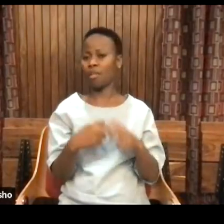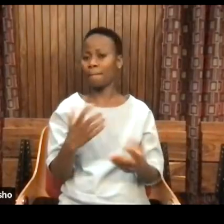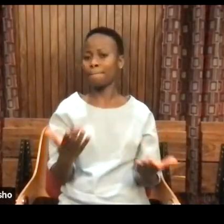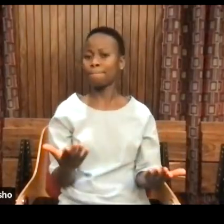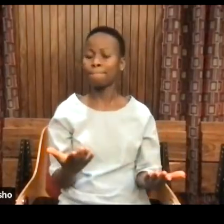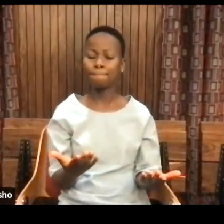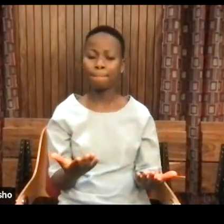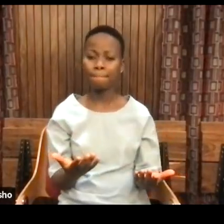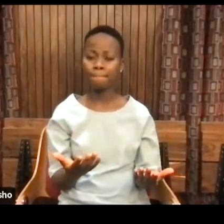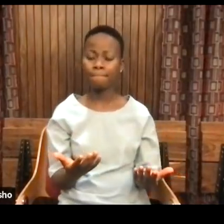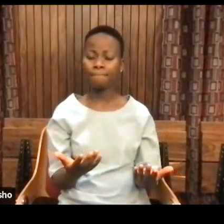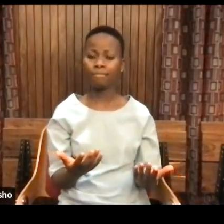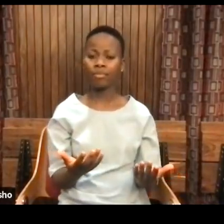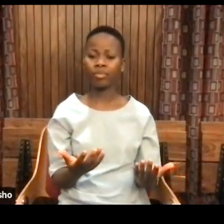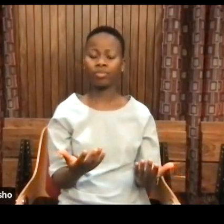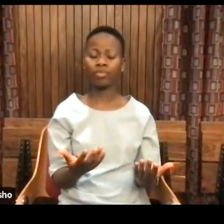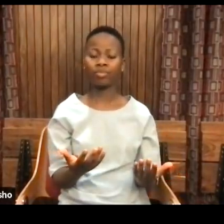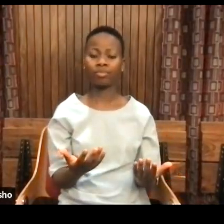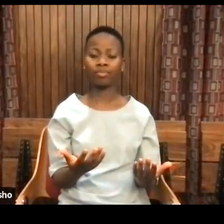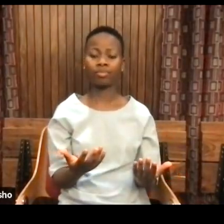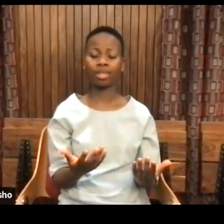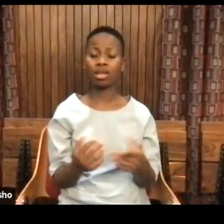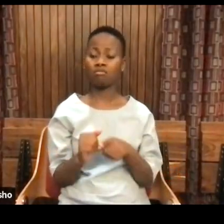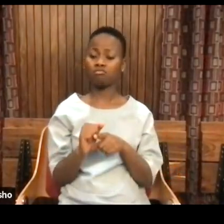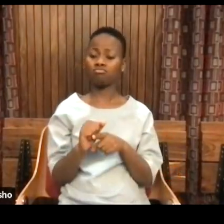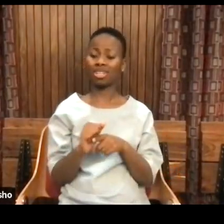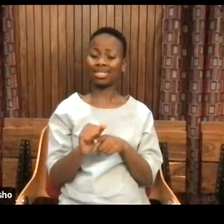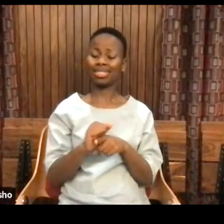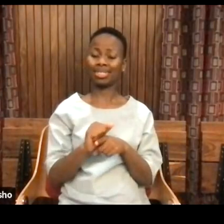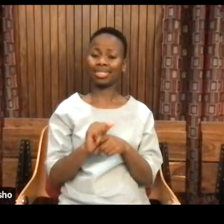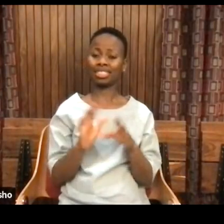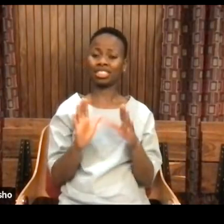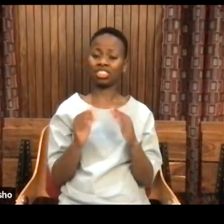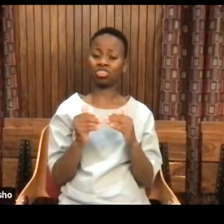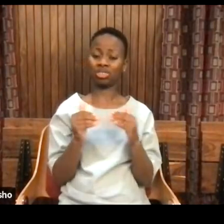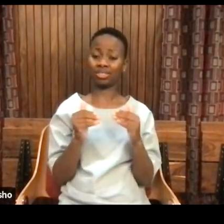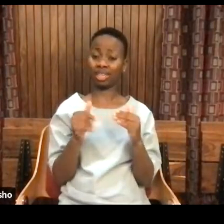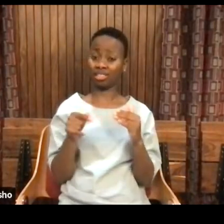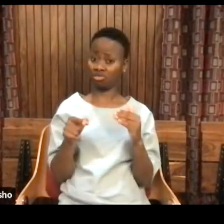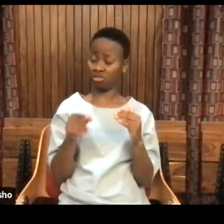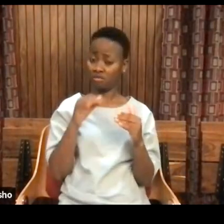So can't our practices of justification justify themselves?